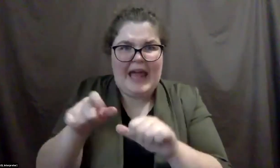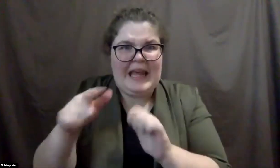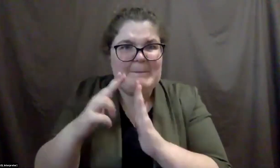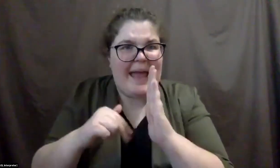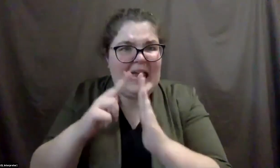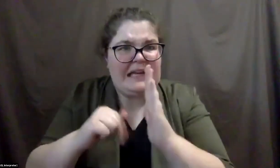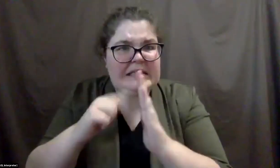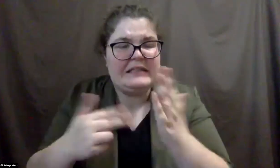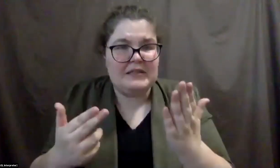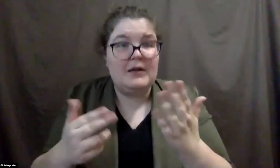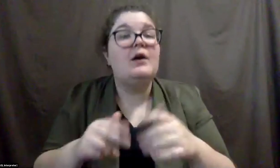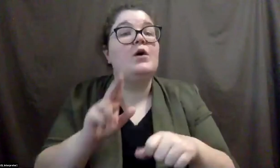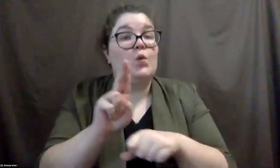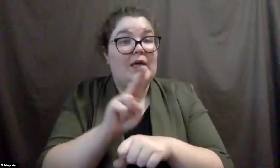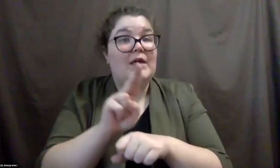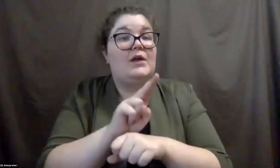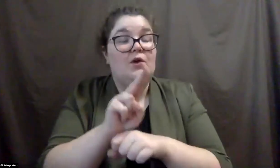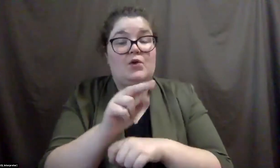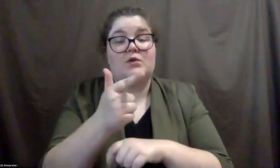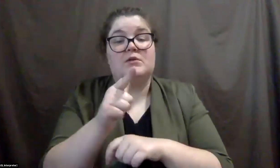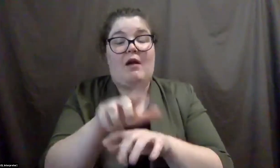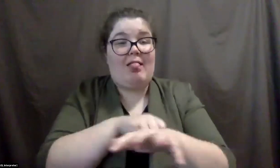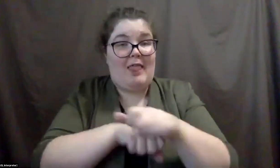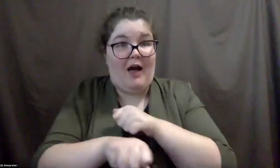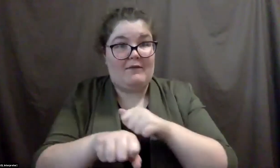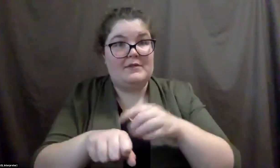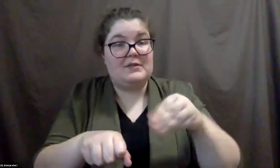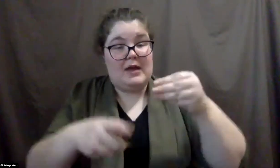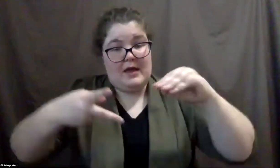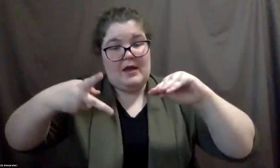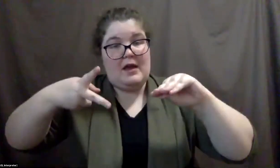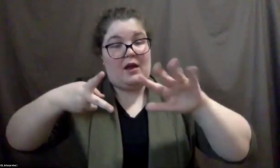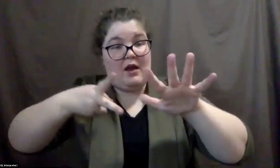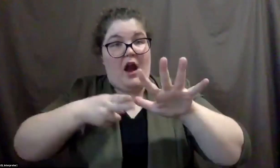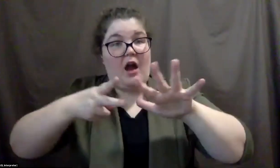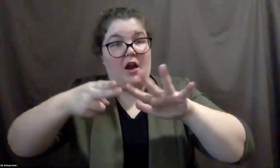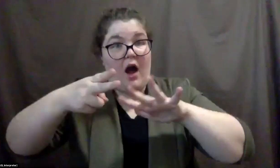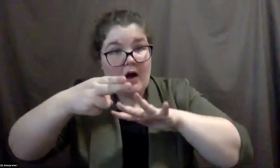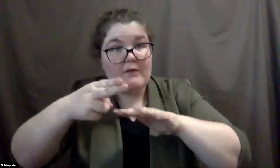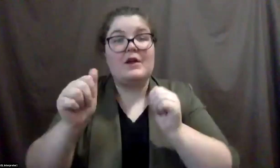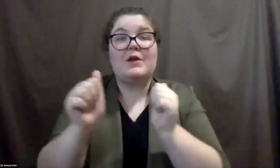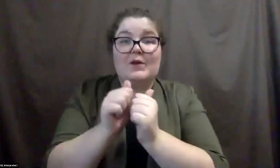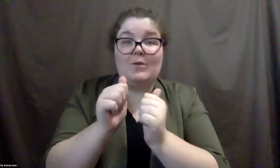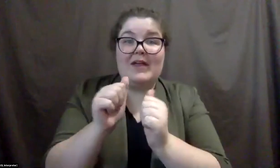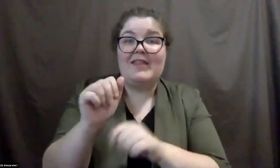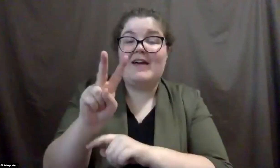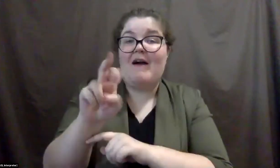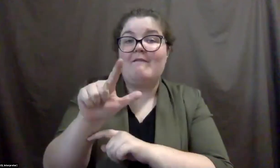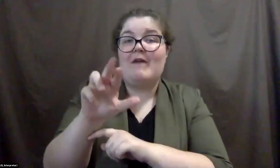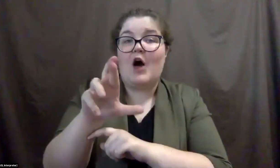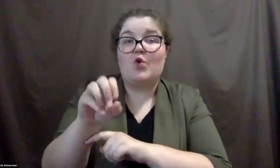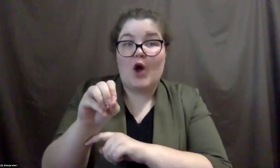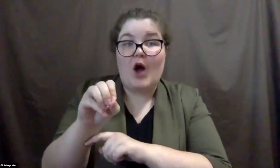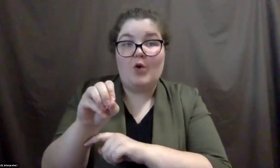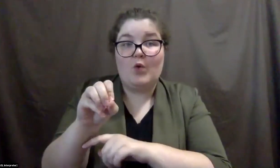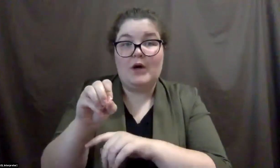um, gardening gloves cut off the fingers, um, did some hot glue Velcro to the top of each